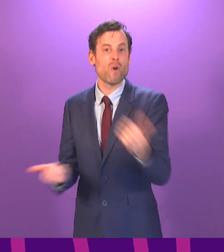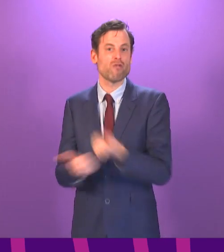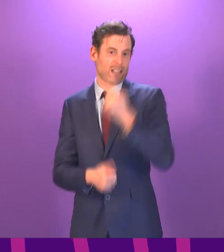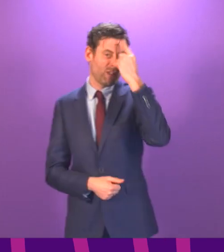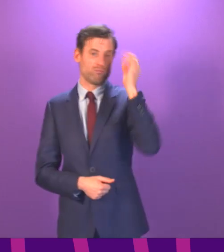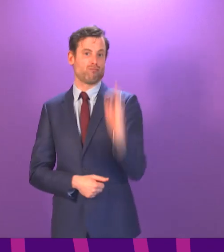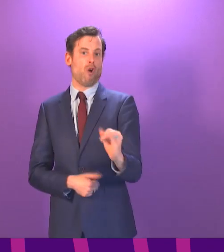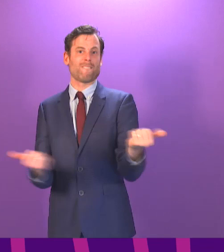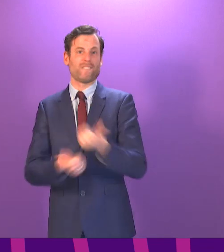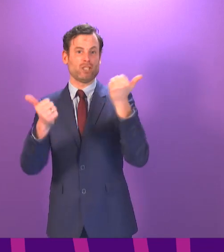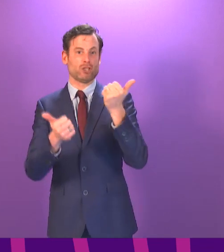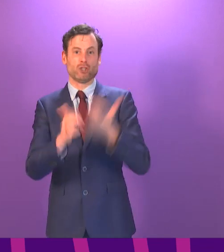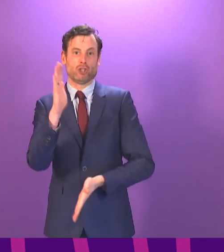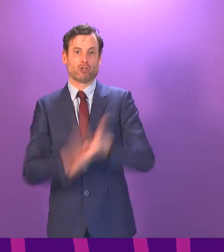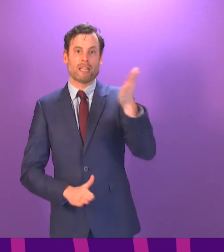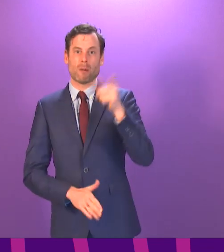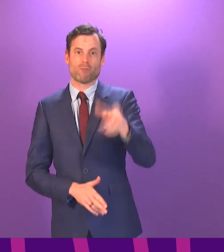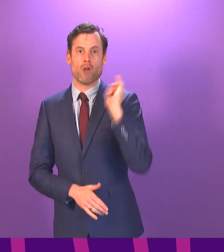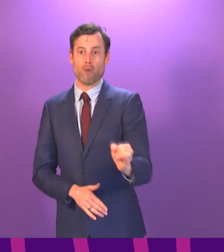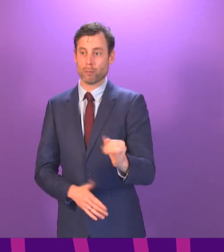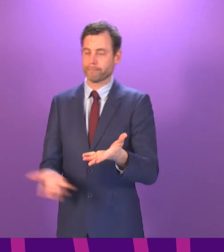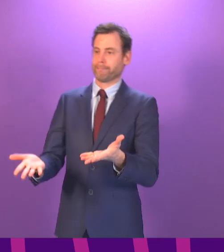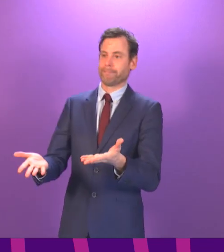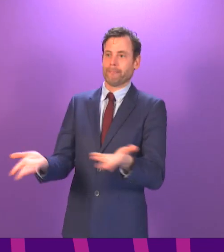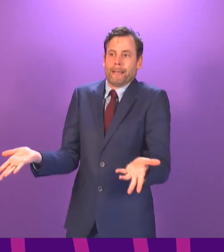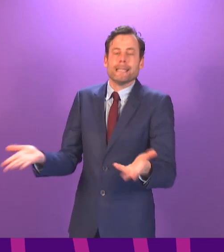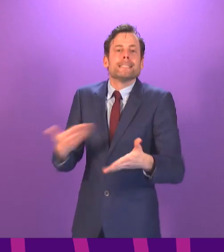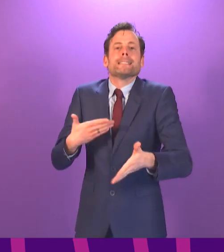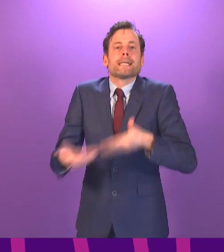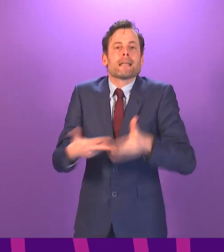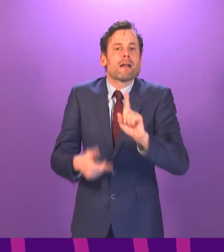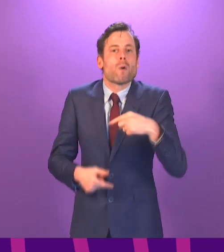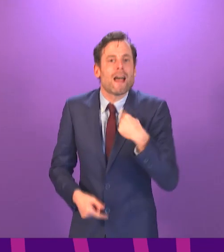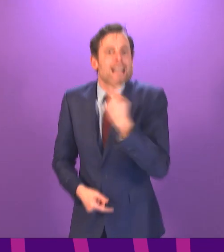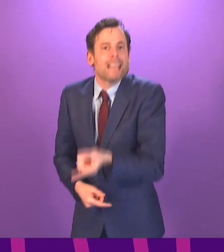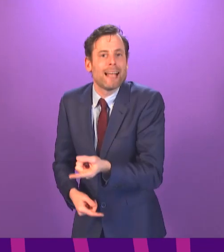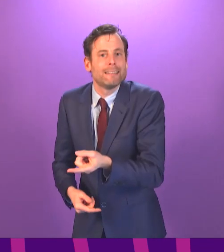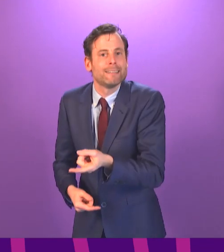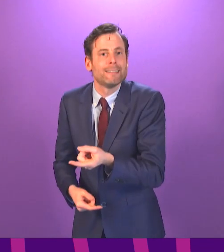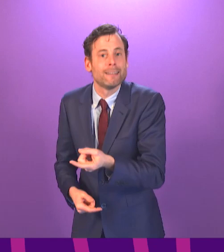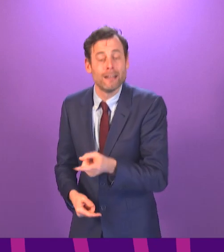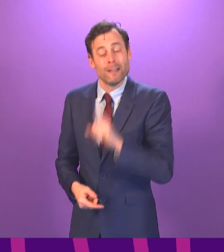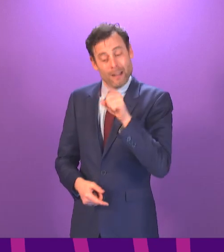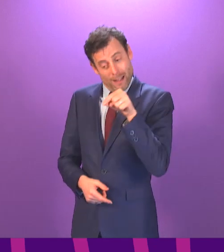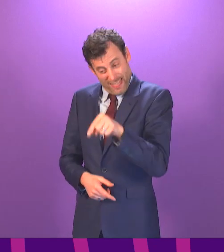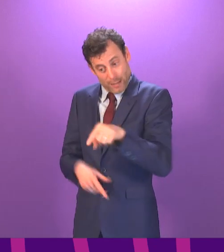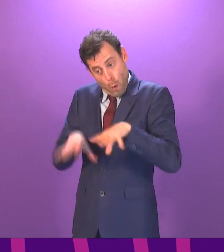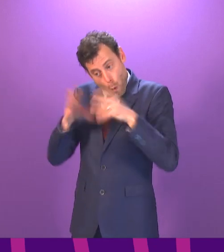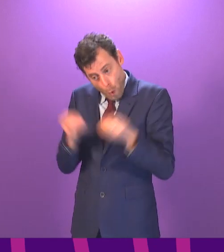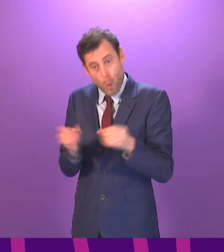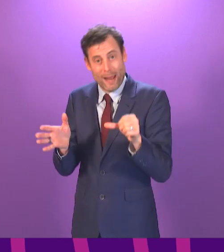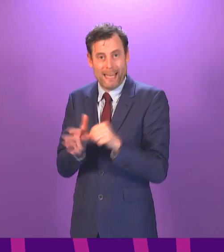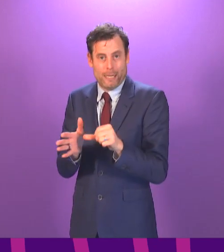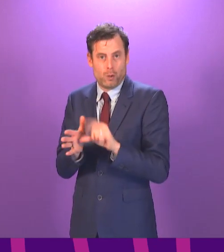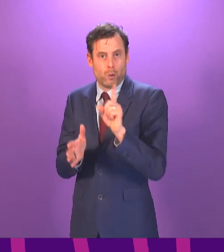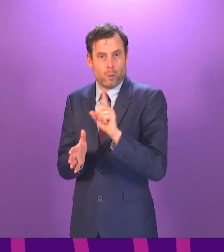issues. They have decided in advance what the rights and wrongs of this are. The roots of this whole issue are in